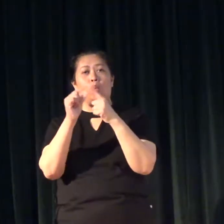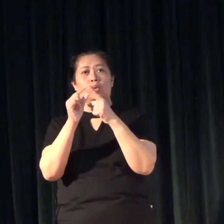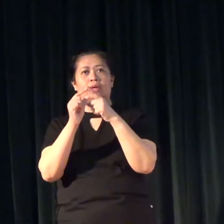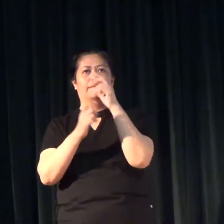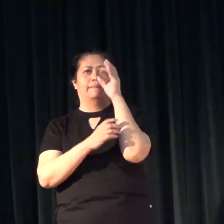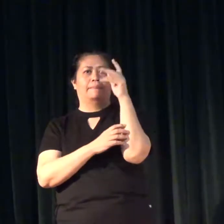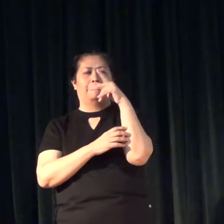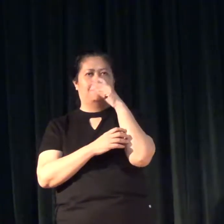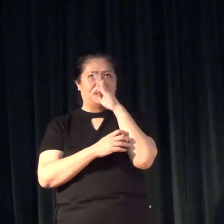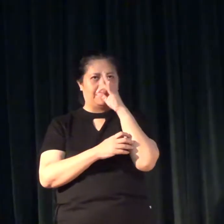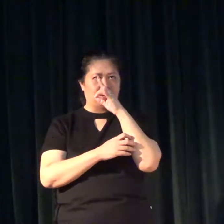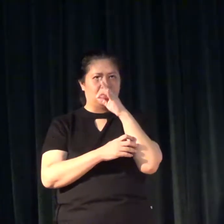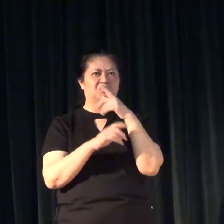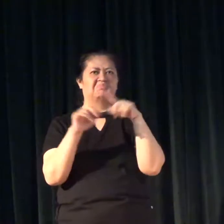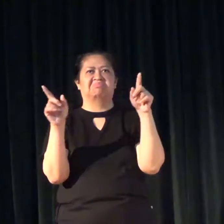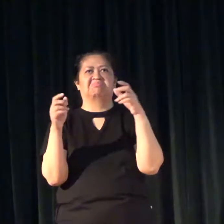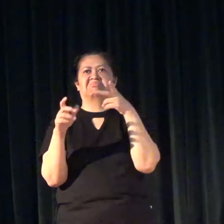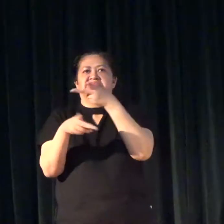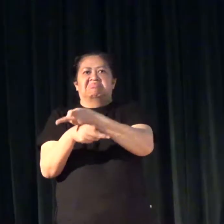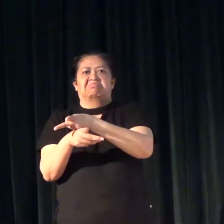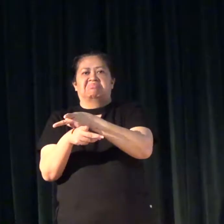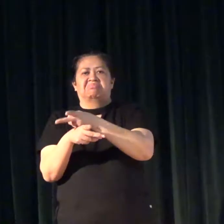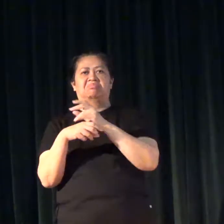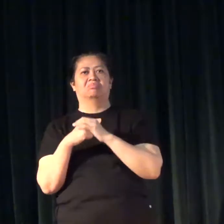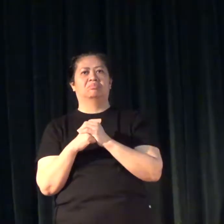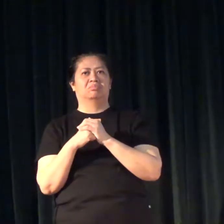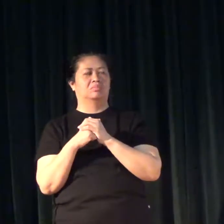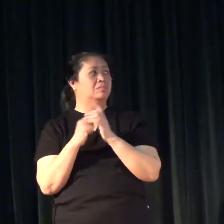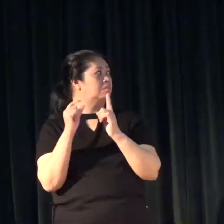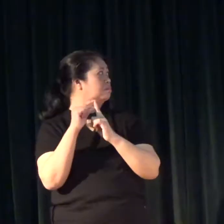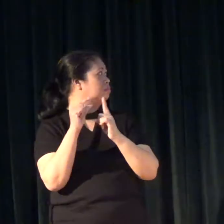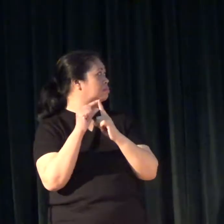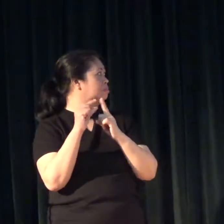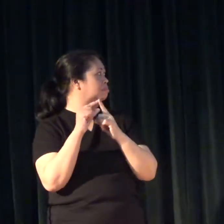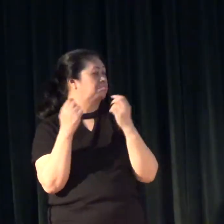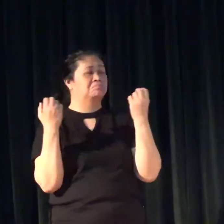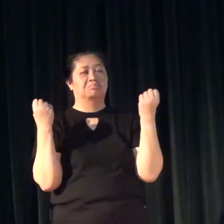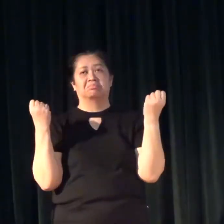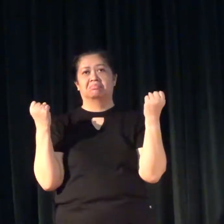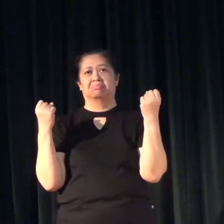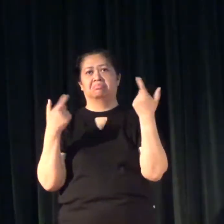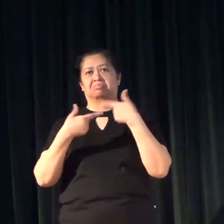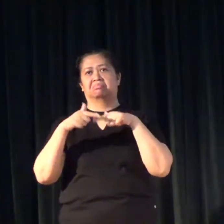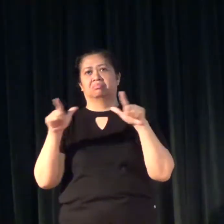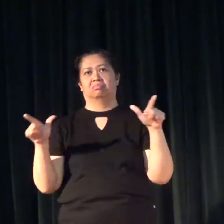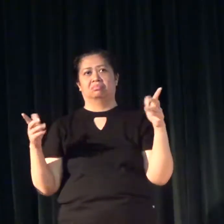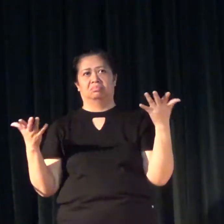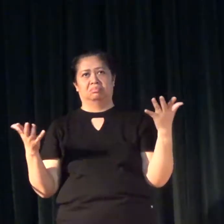Filipino and just kept the word, the term, sign language.